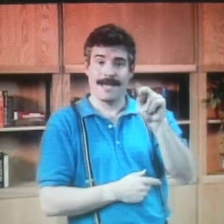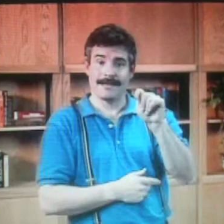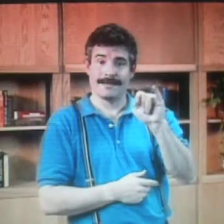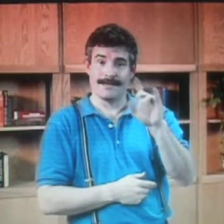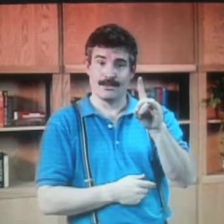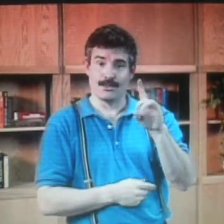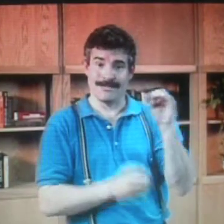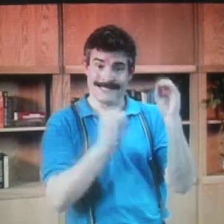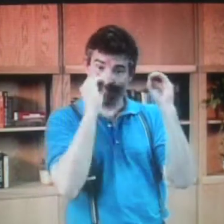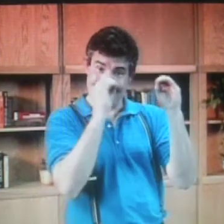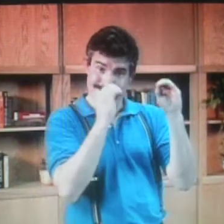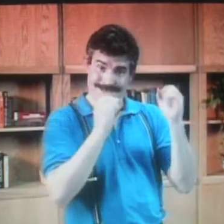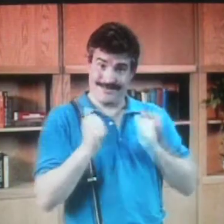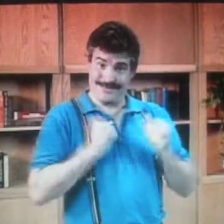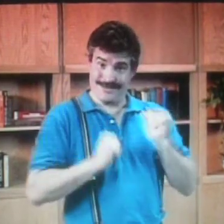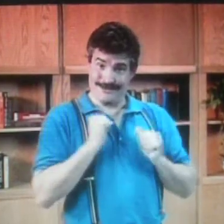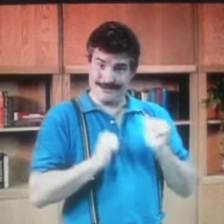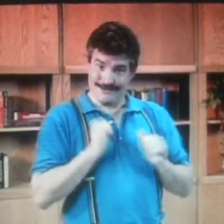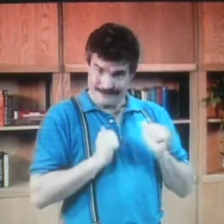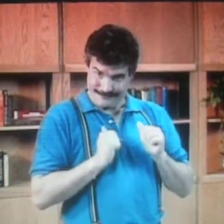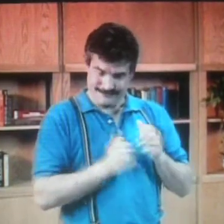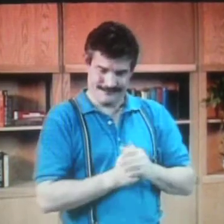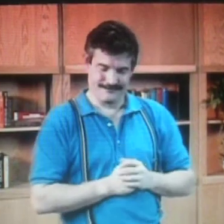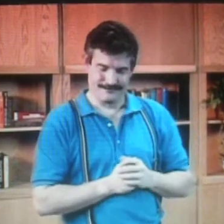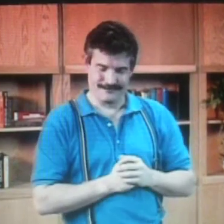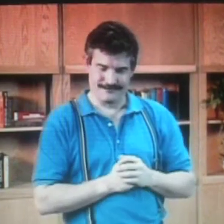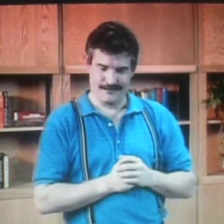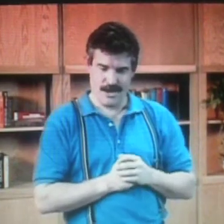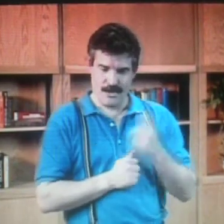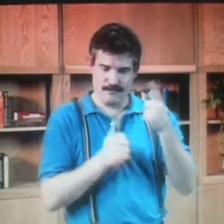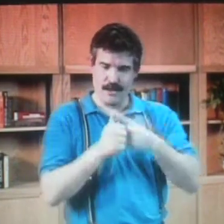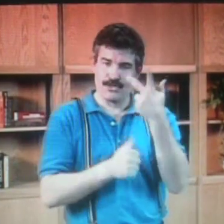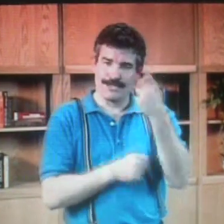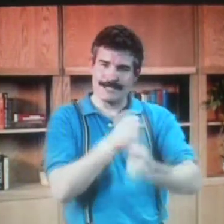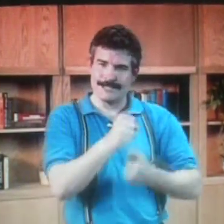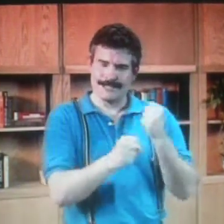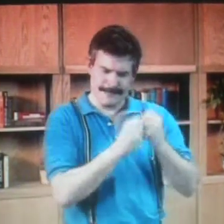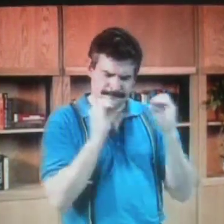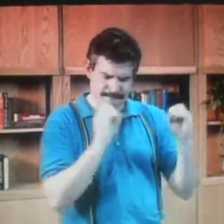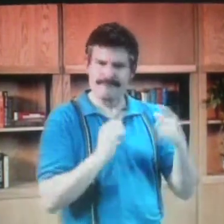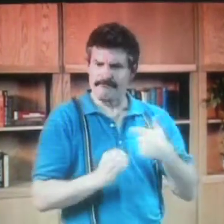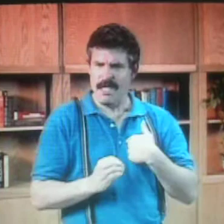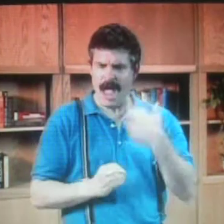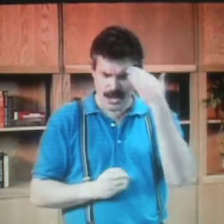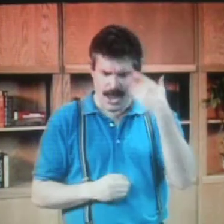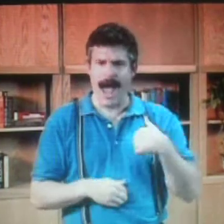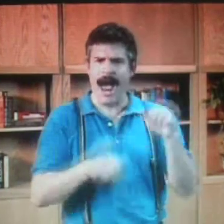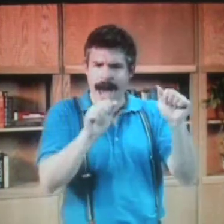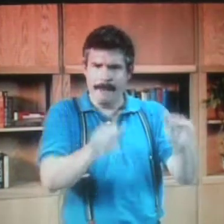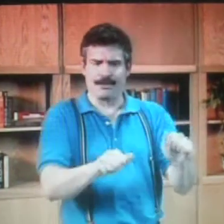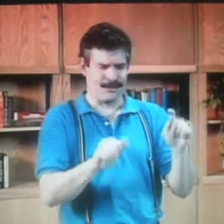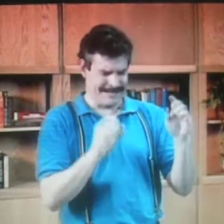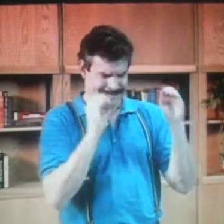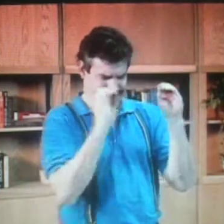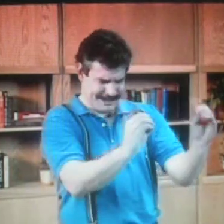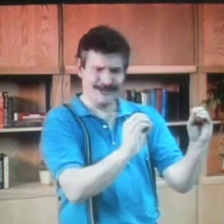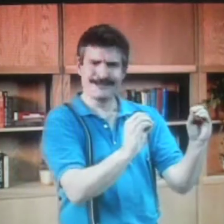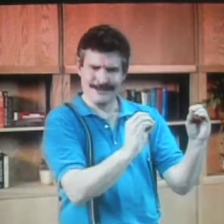My first year in my master's program, I went back to RITD for theater.